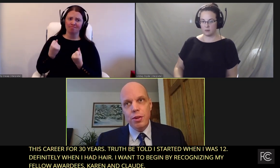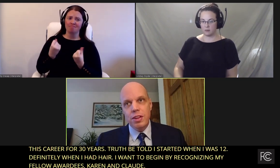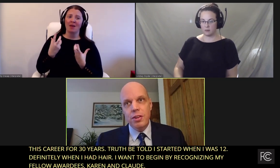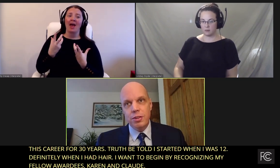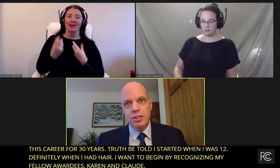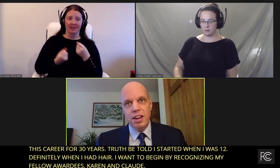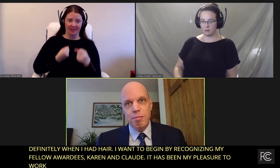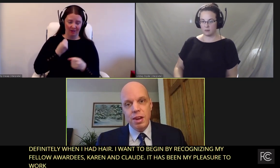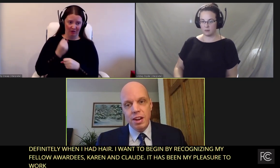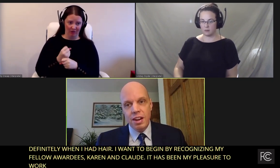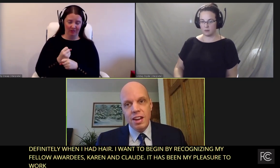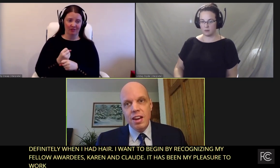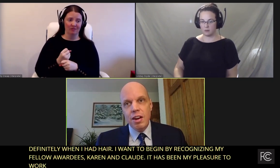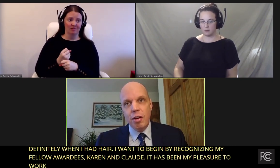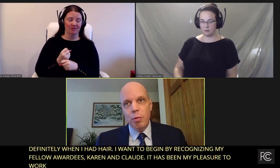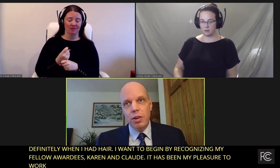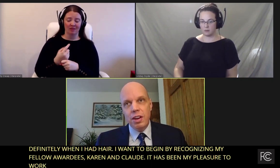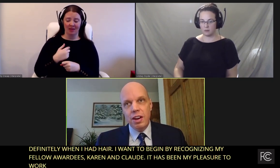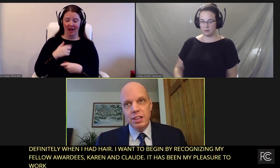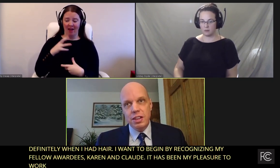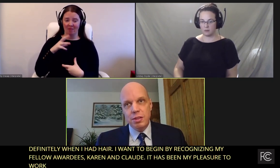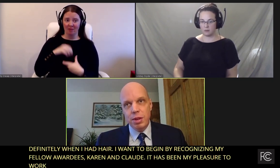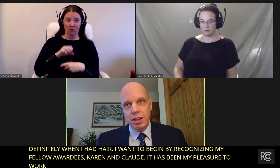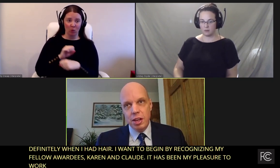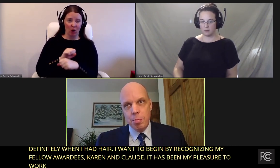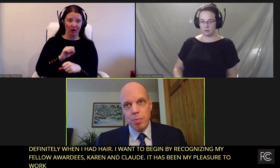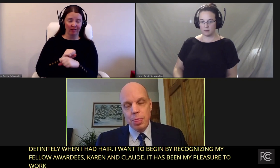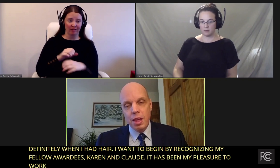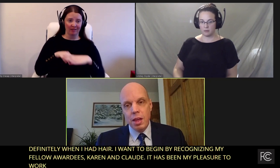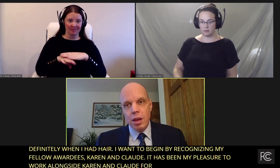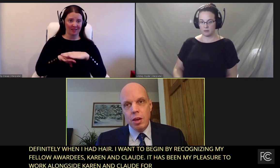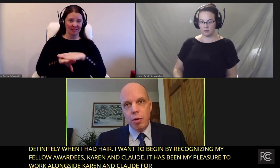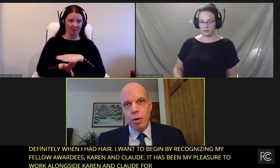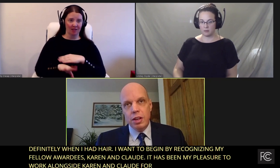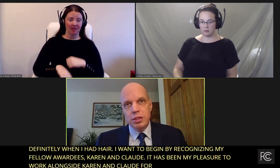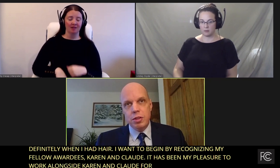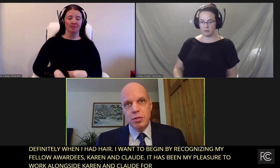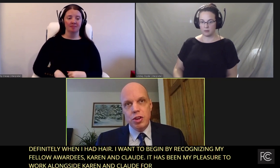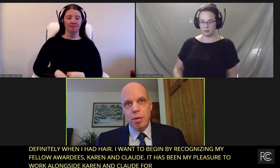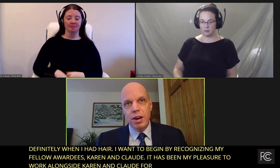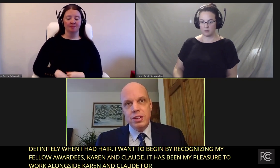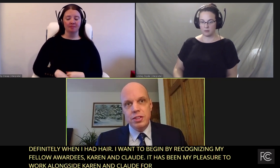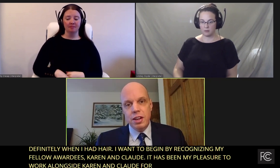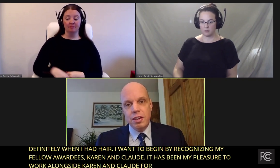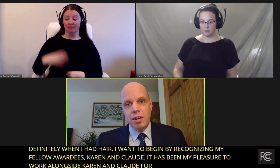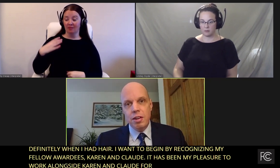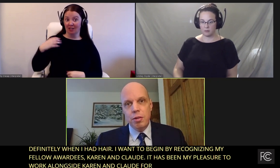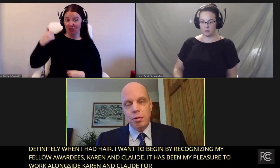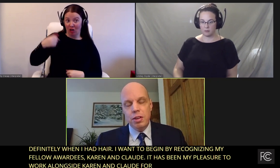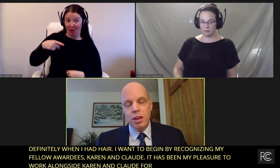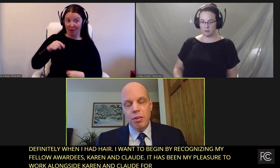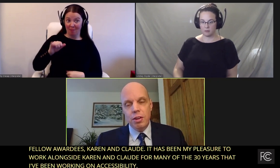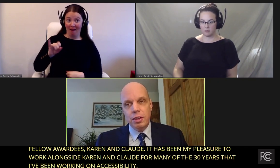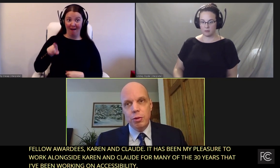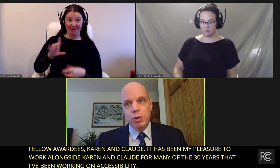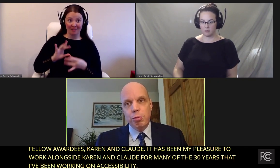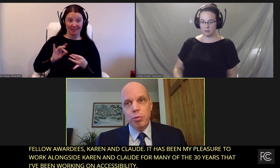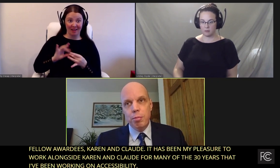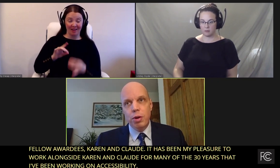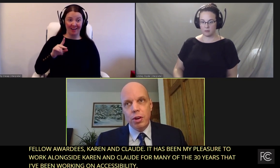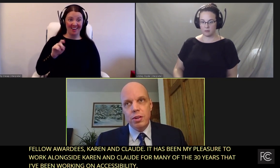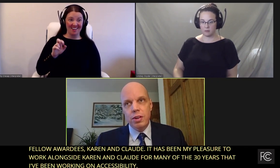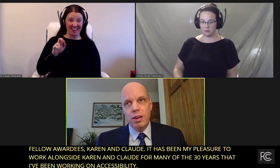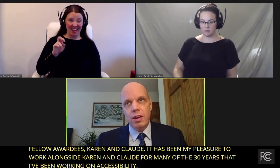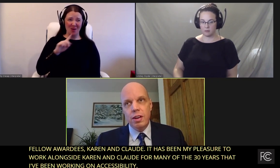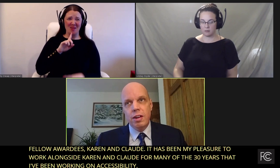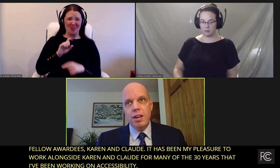of the 30 years that I've been working on accessibility. You know, as Chairman Pai said, know, Karen literally